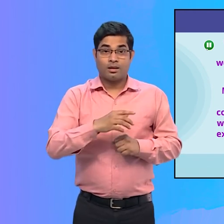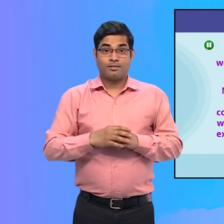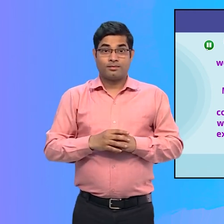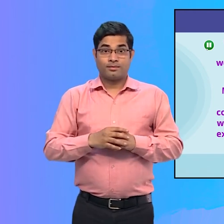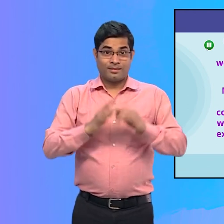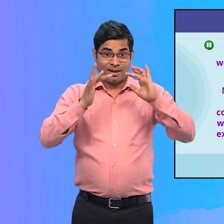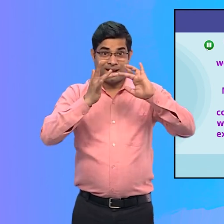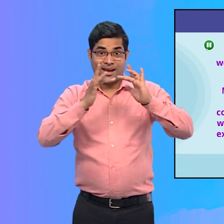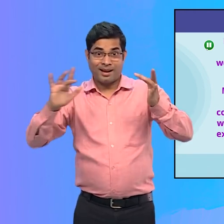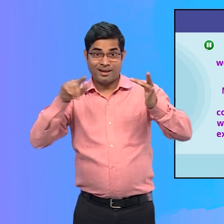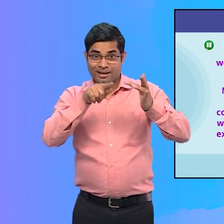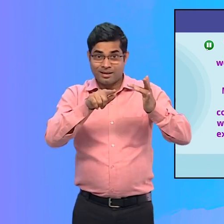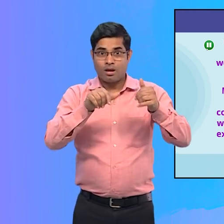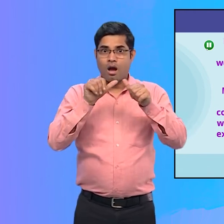for navigating through websites